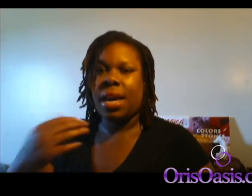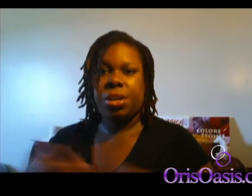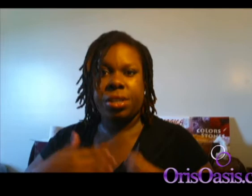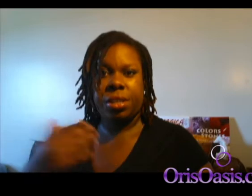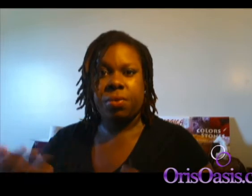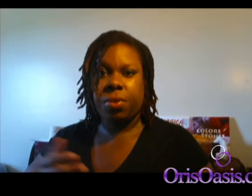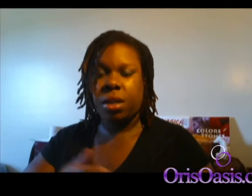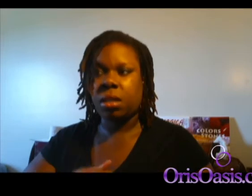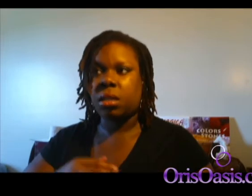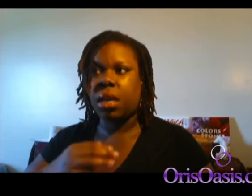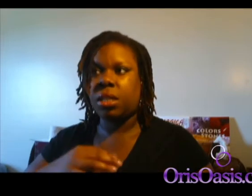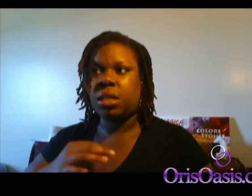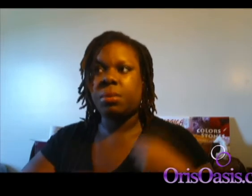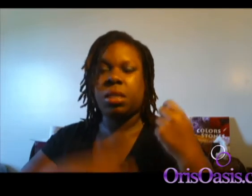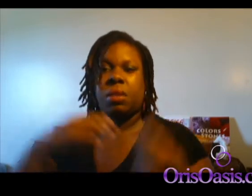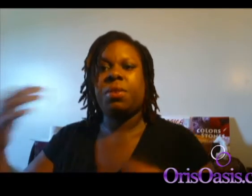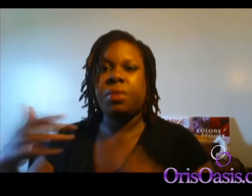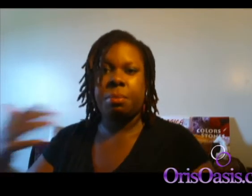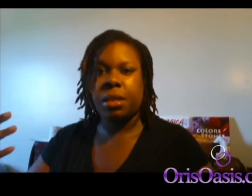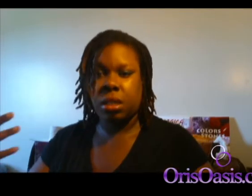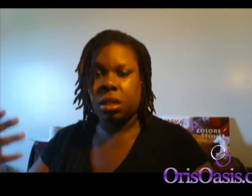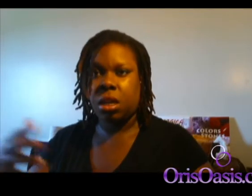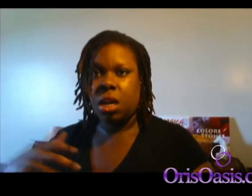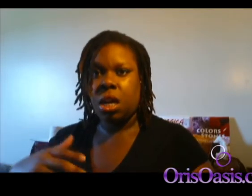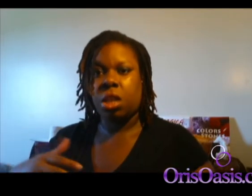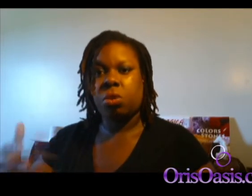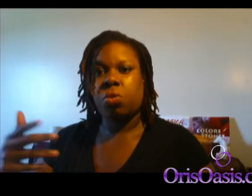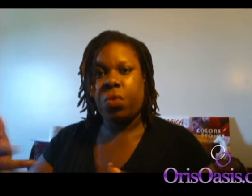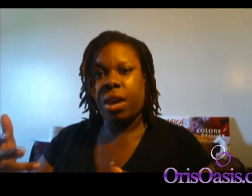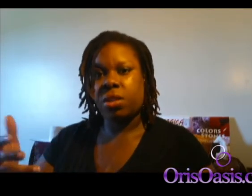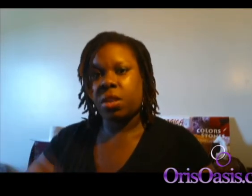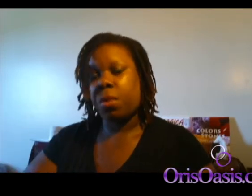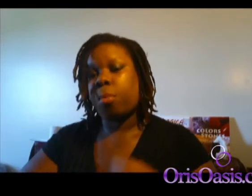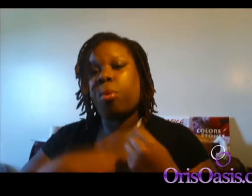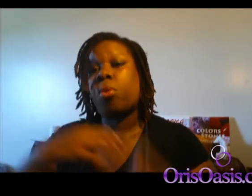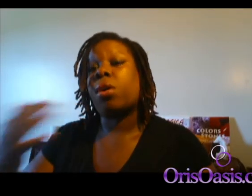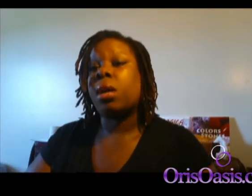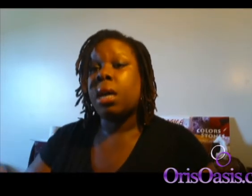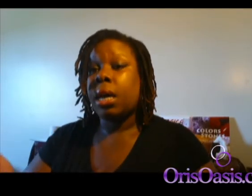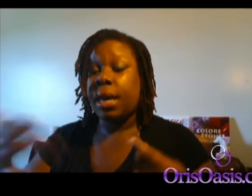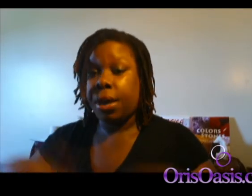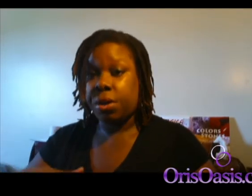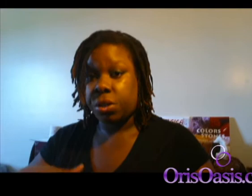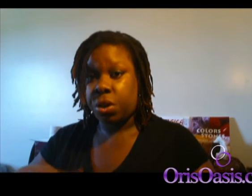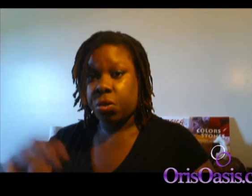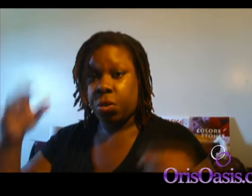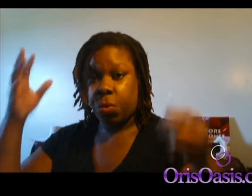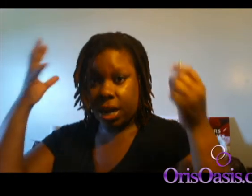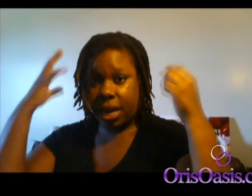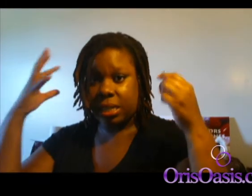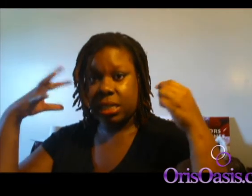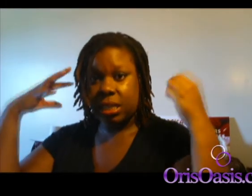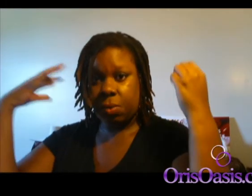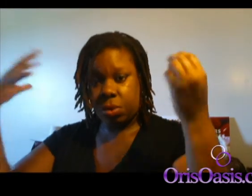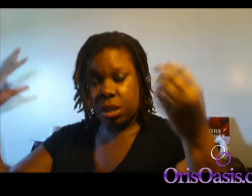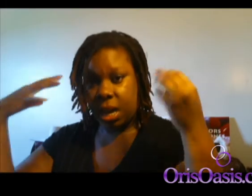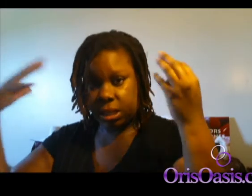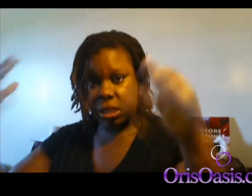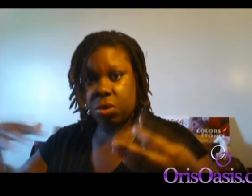of your schizophrenics. They jumped into the fifth dimension, either too fast, or they were born here on this earth, while consciously, they were, consciously, they're on the